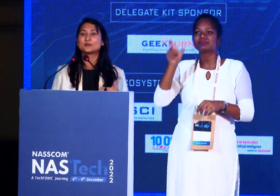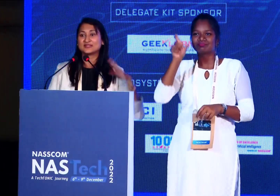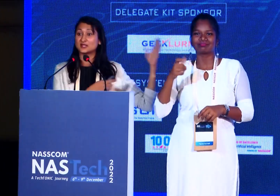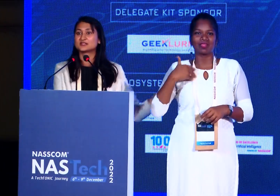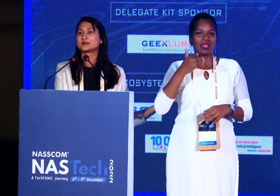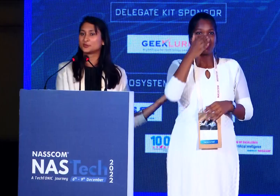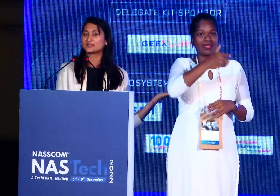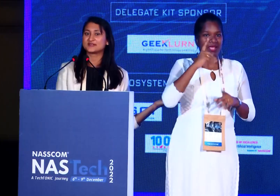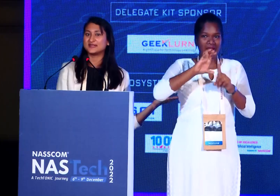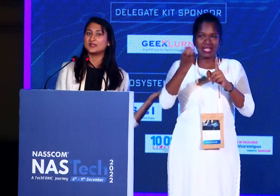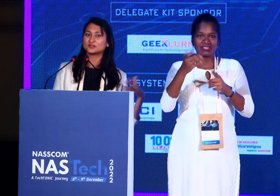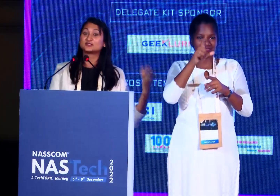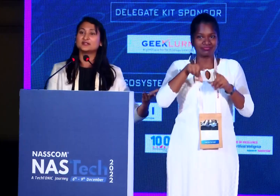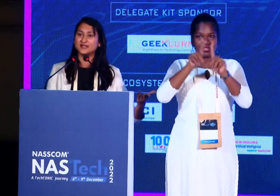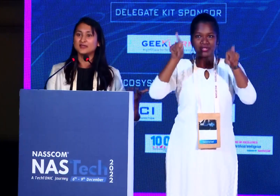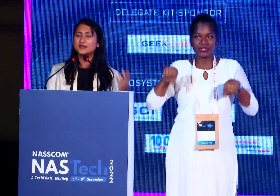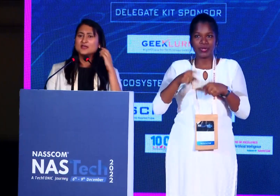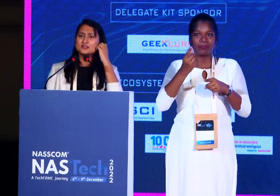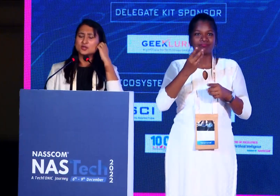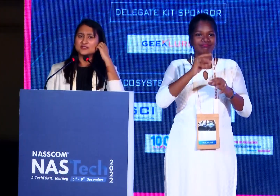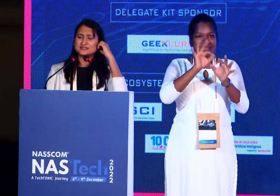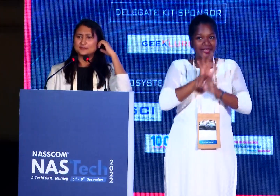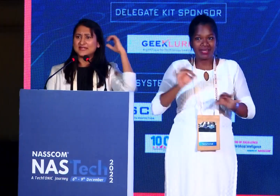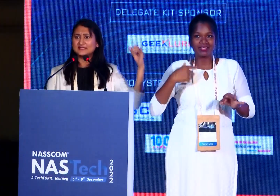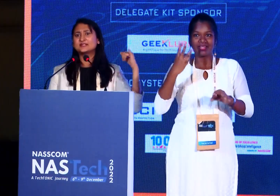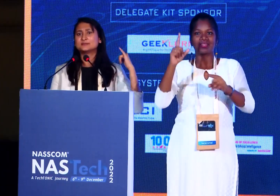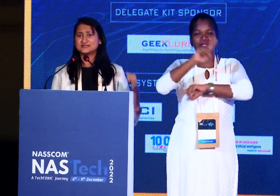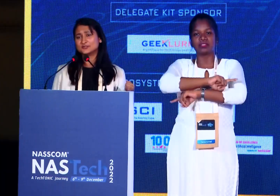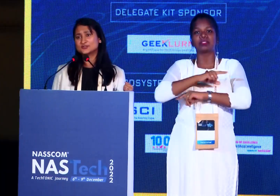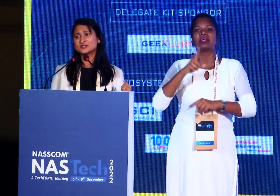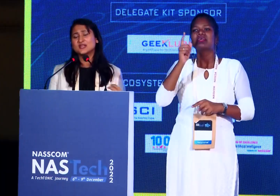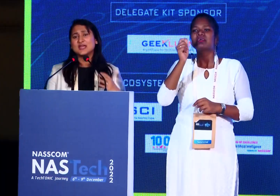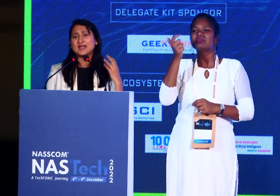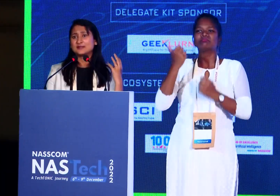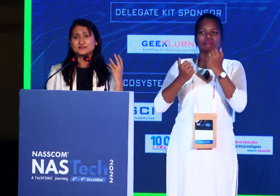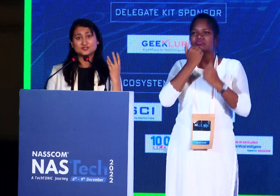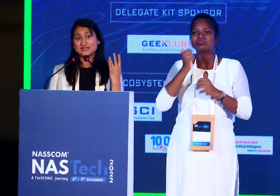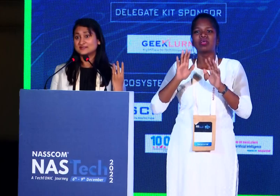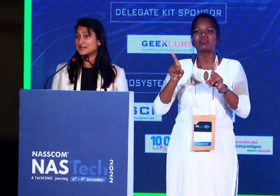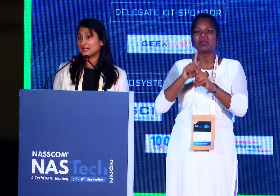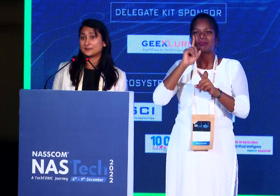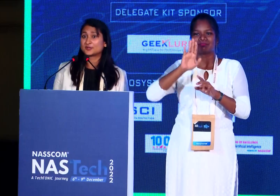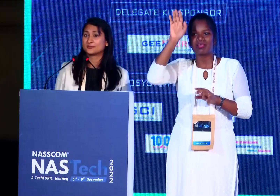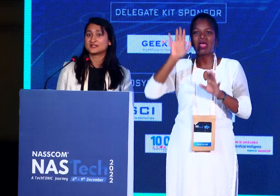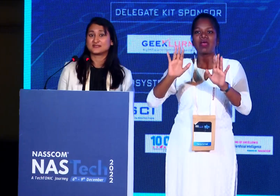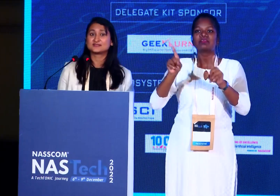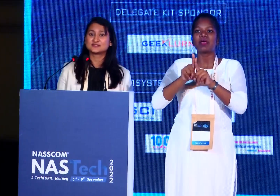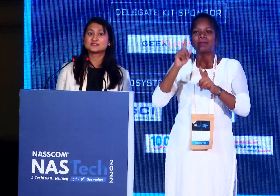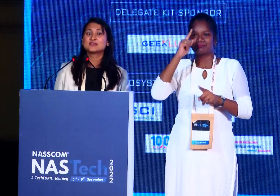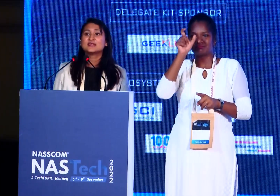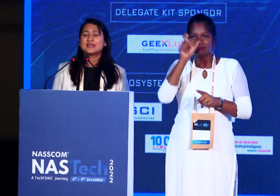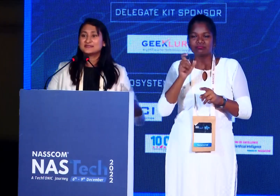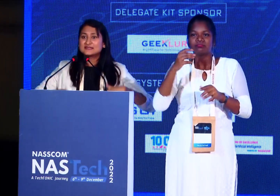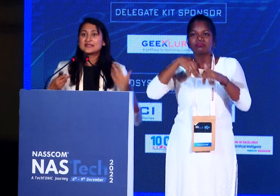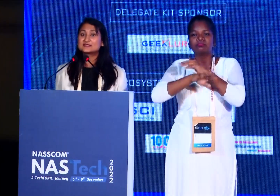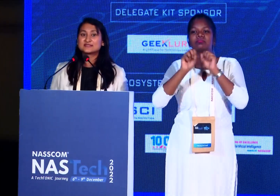come back when the culture report is ready on the third day. So there's a blatant misuse and which raised antimicrobial resistance